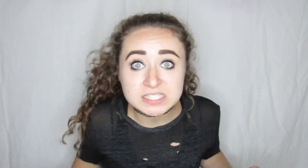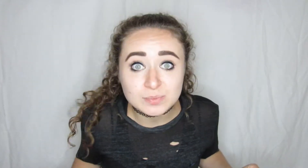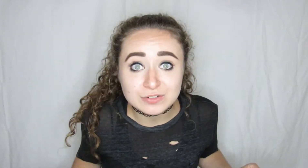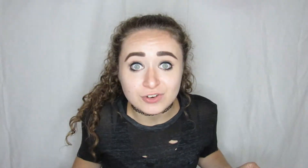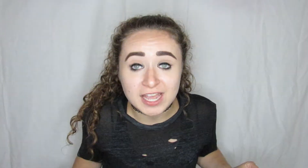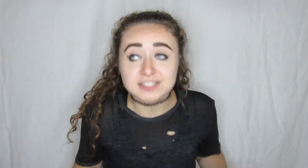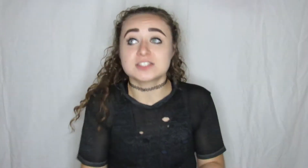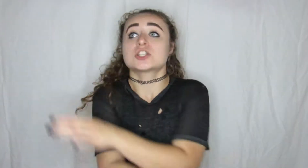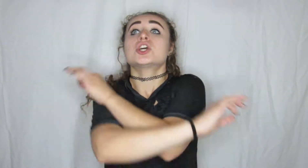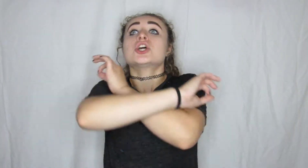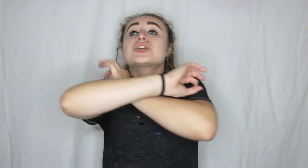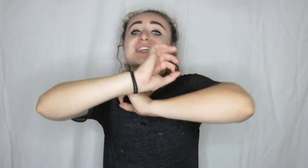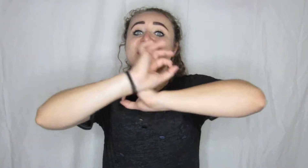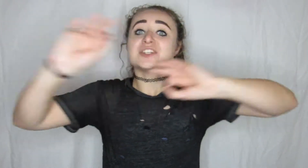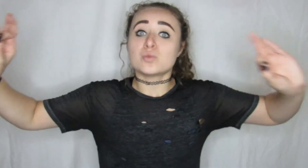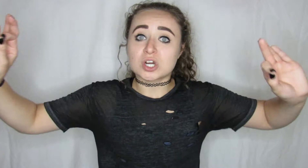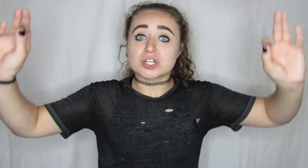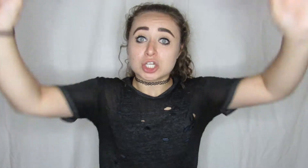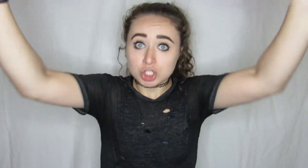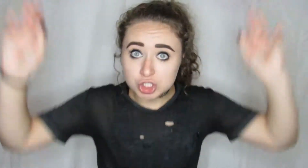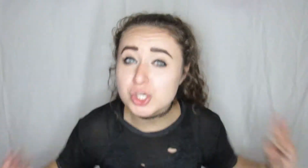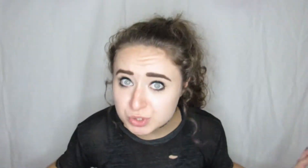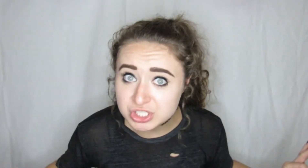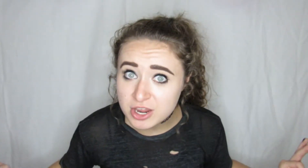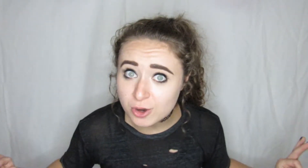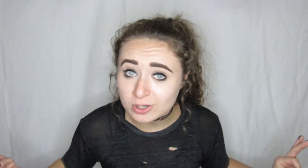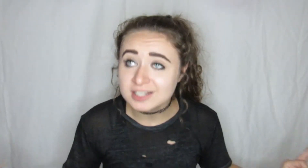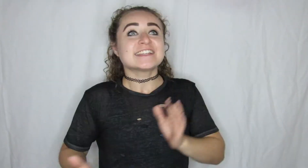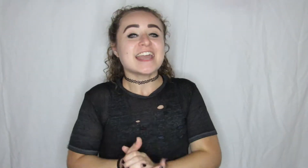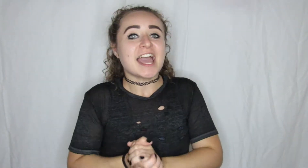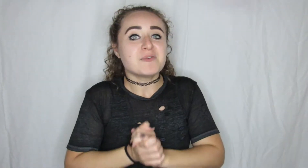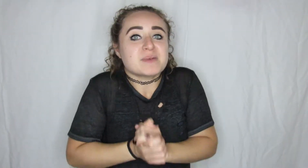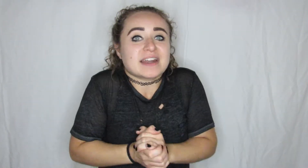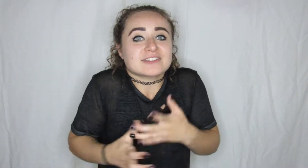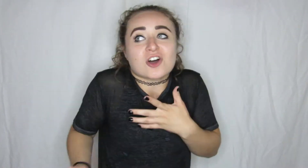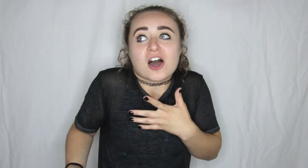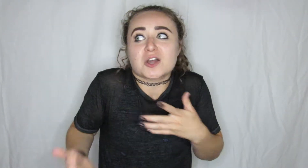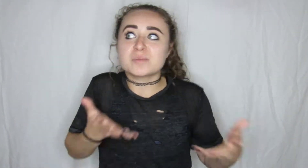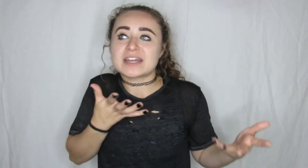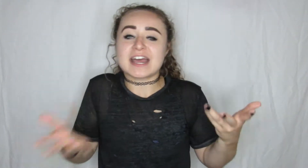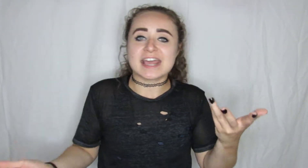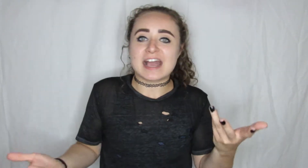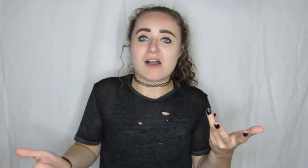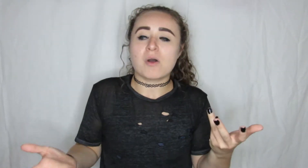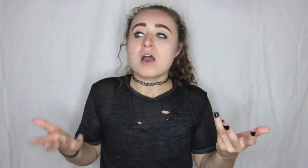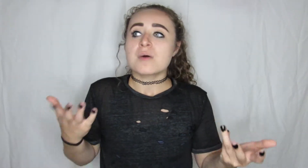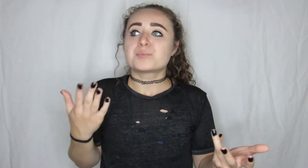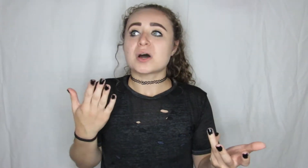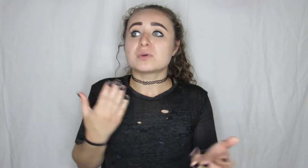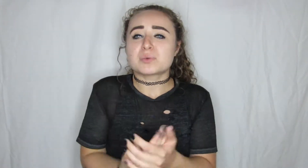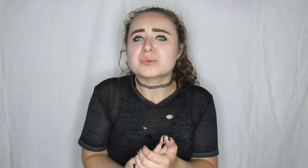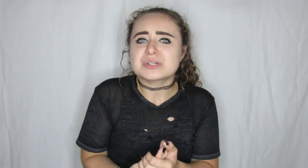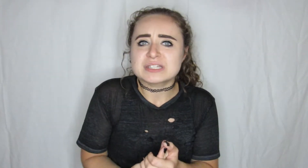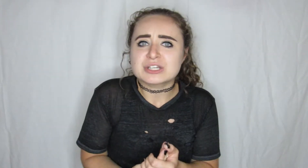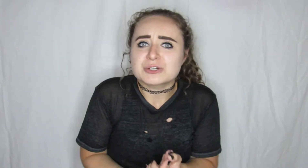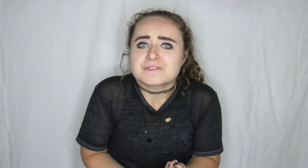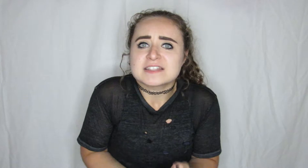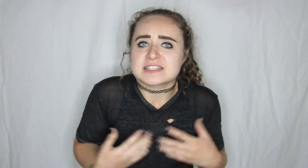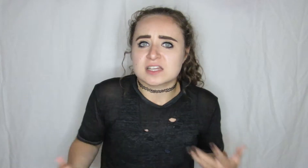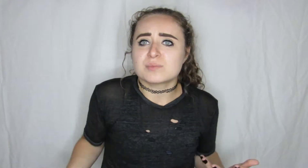to be friends keyword used to yeah we might not talk we might not hang out but we were really good friends at some